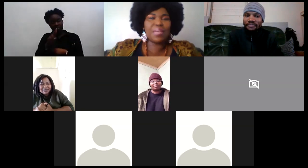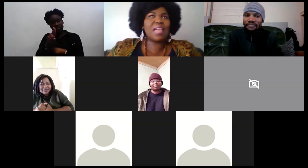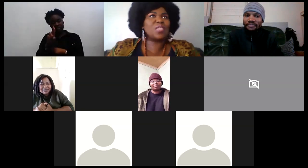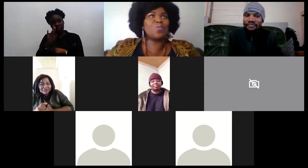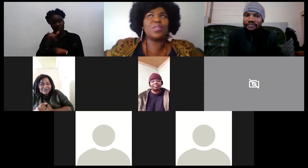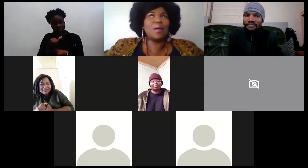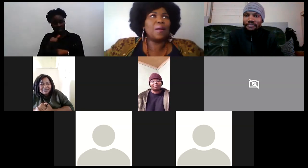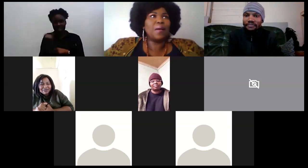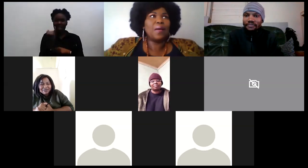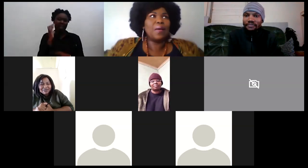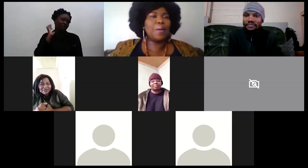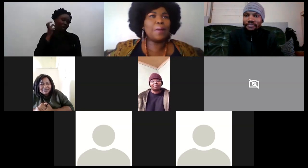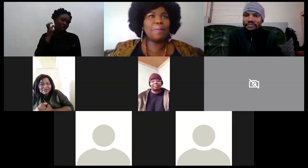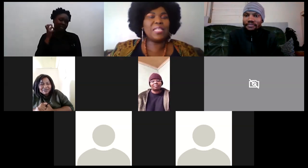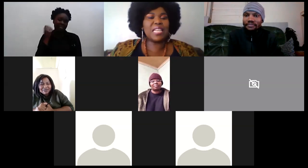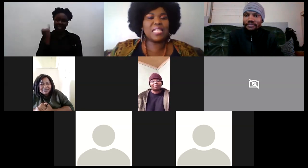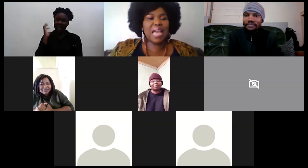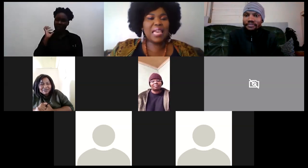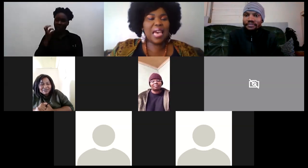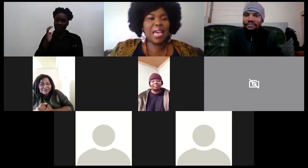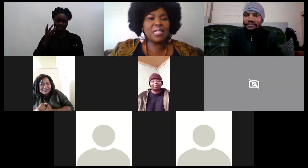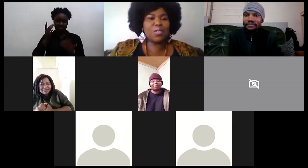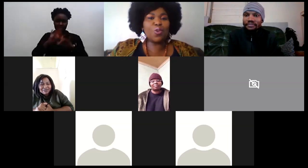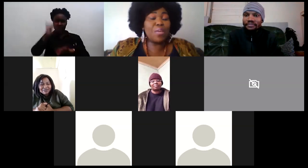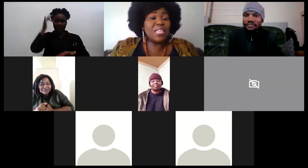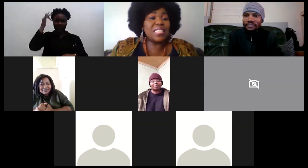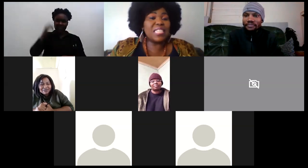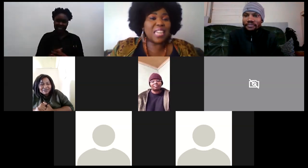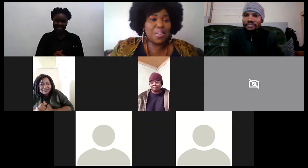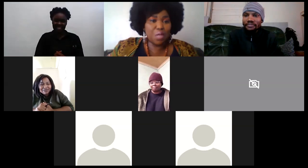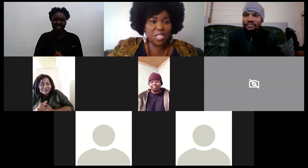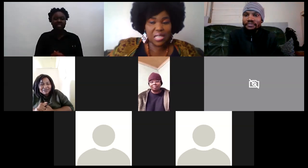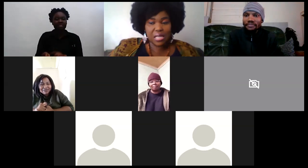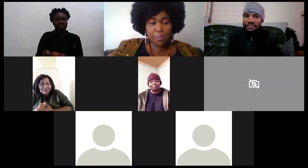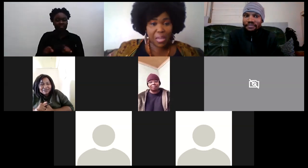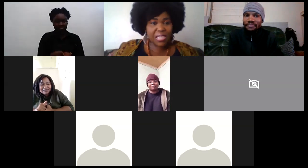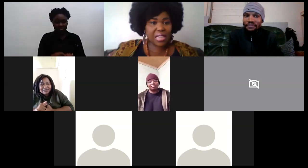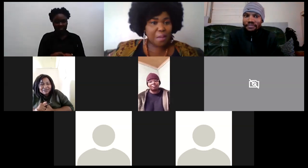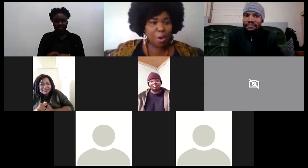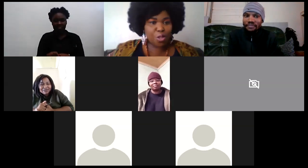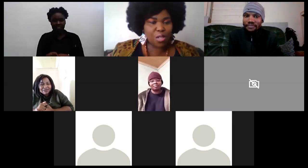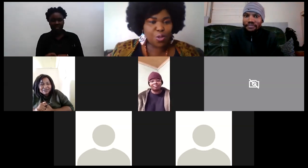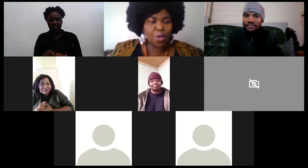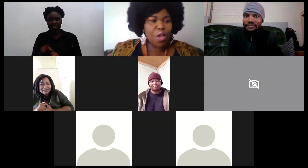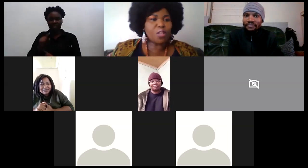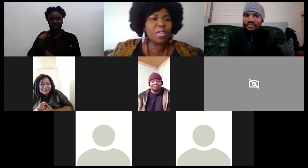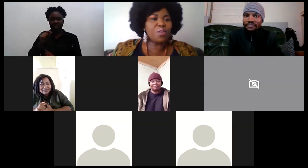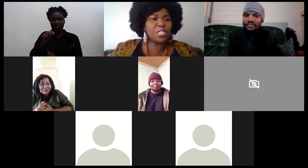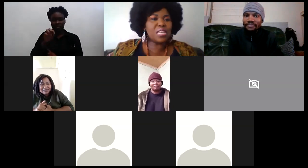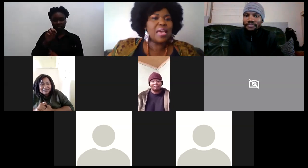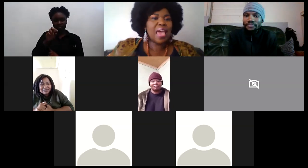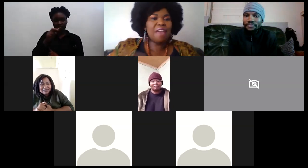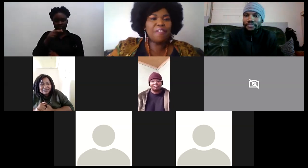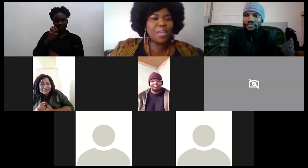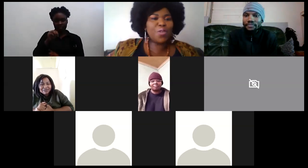tembike is doing a business yeah okay and urubi is in training which is the space that i'm also into so can